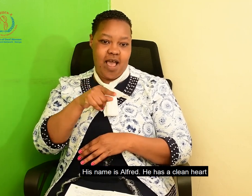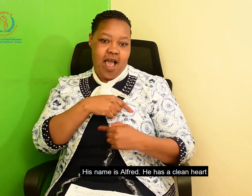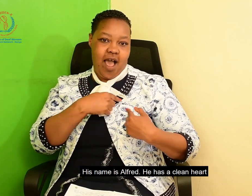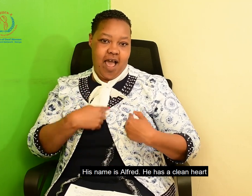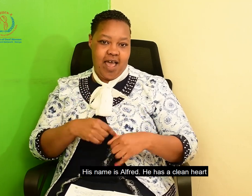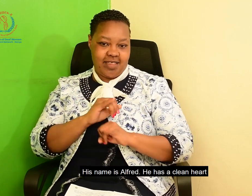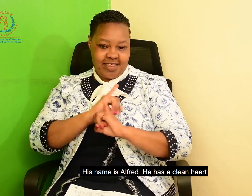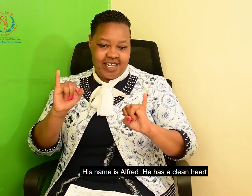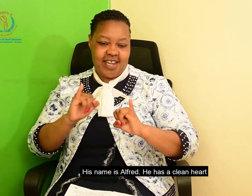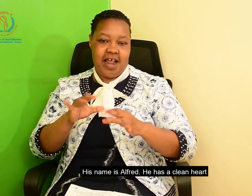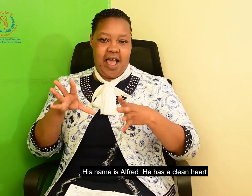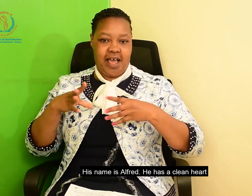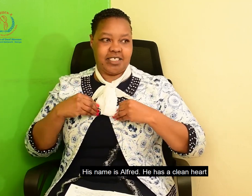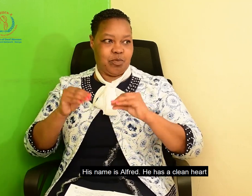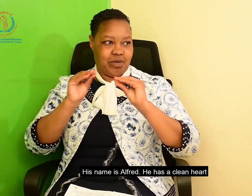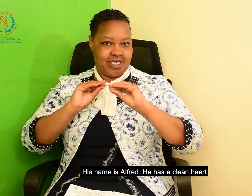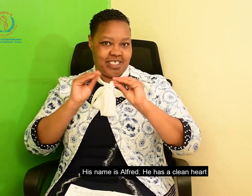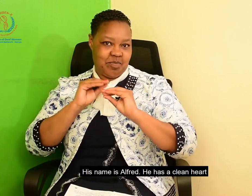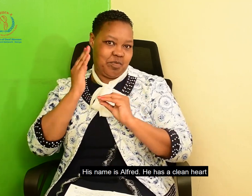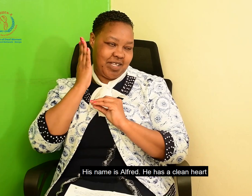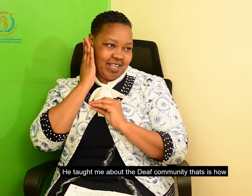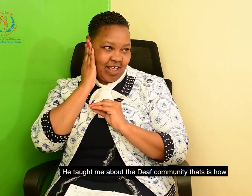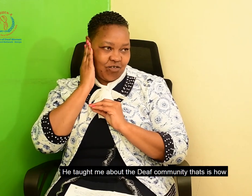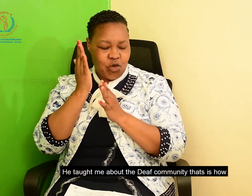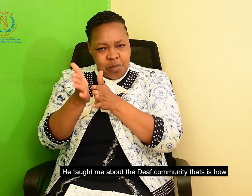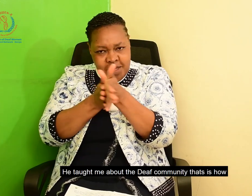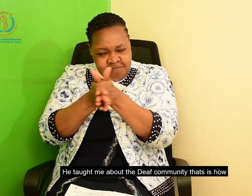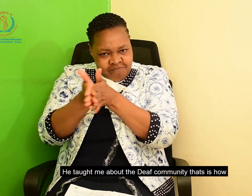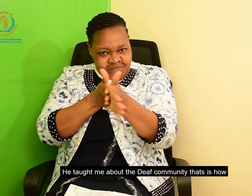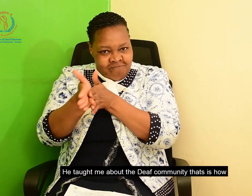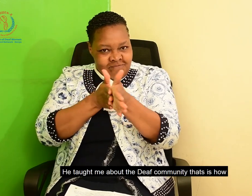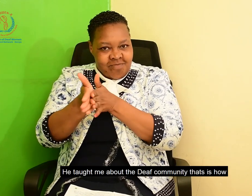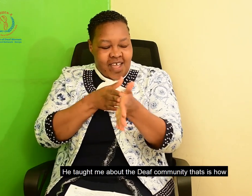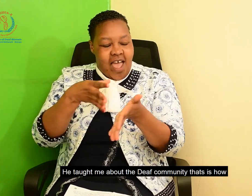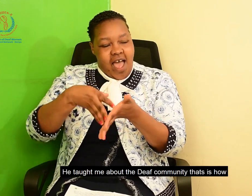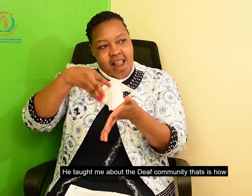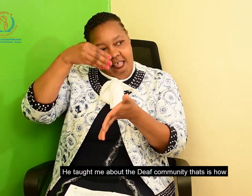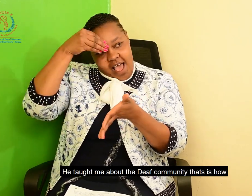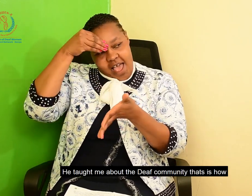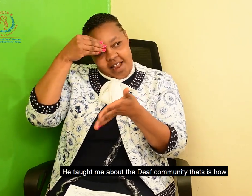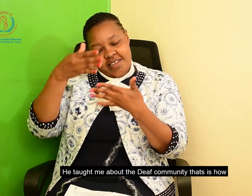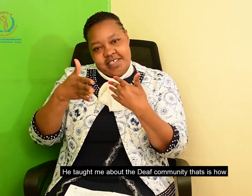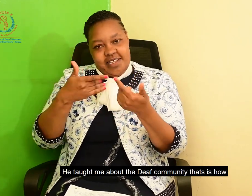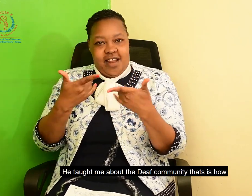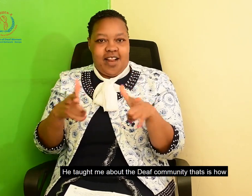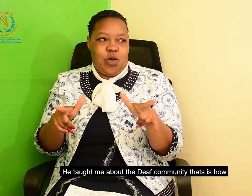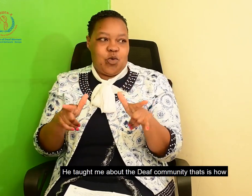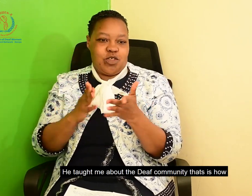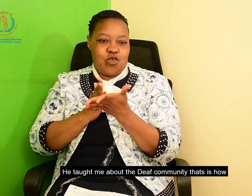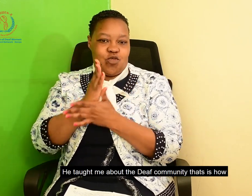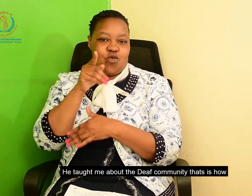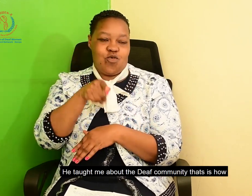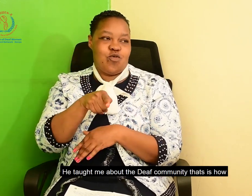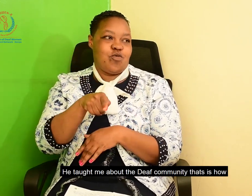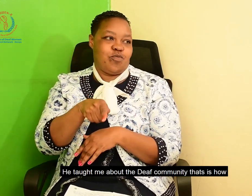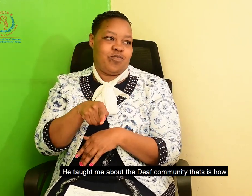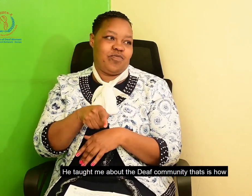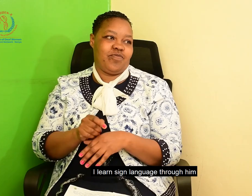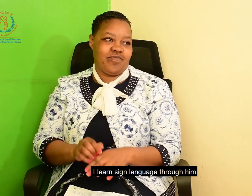So, he has a very clean heart. was able to teach me about the deaf community, and that's how I learned